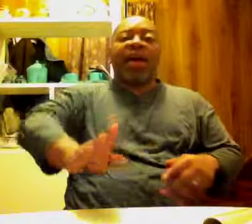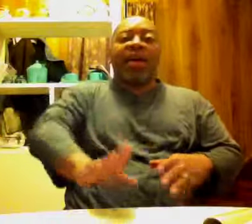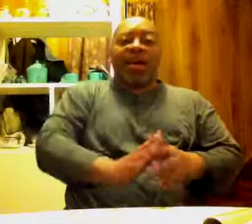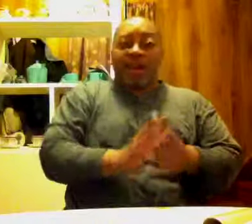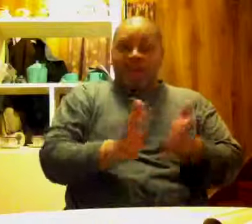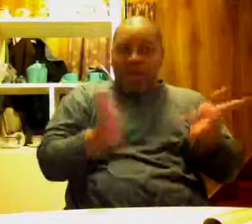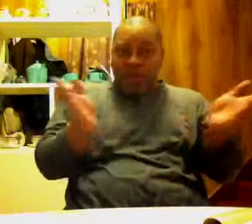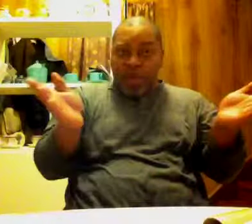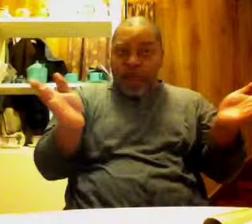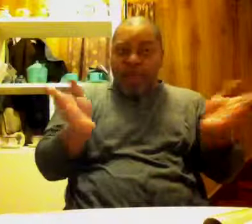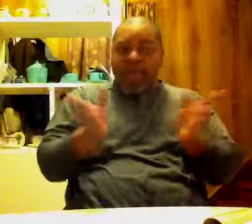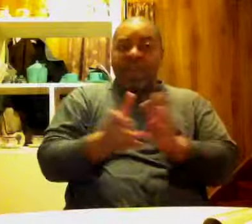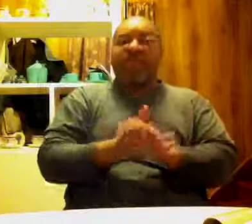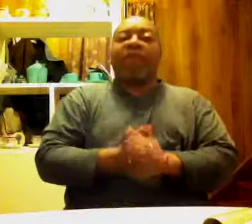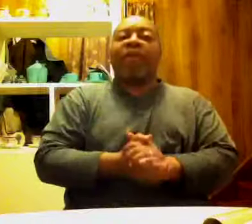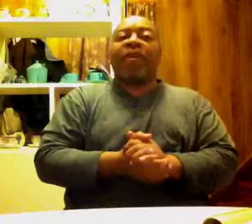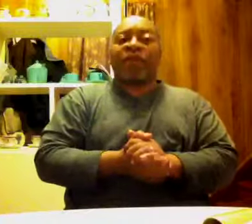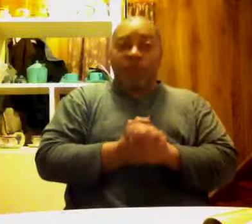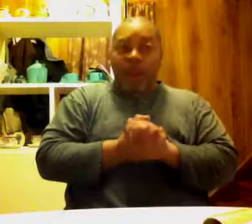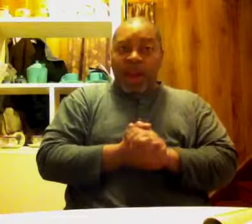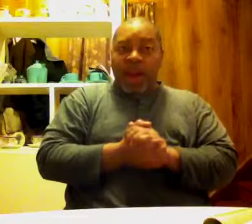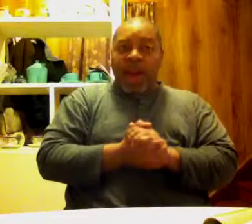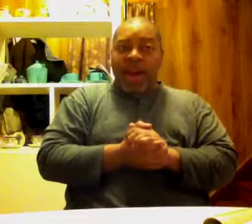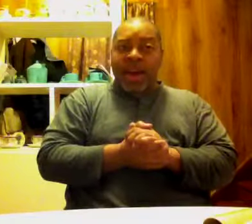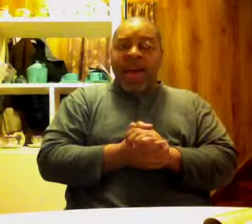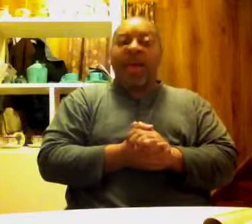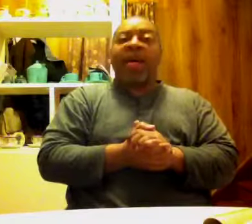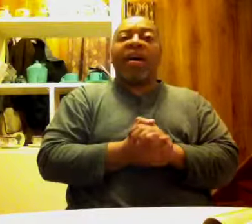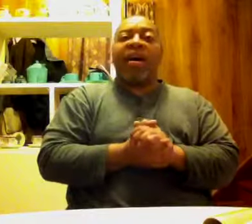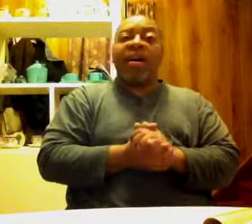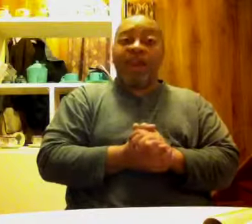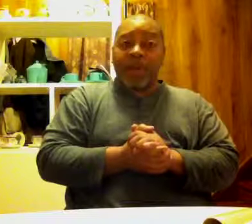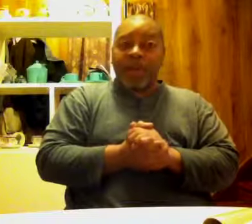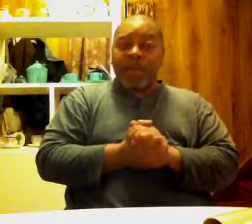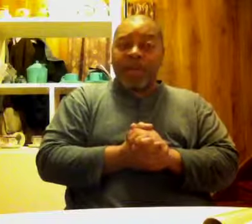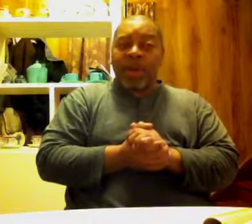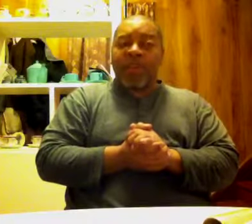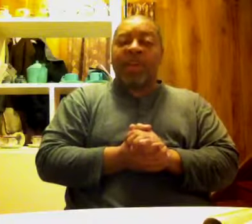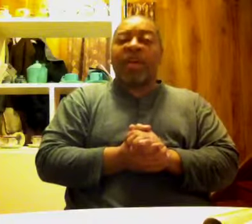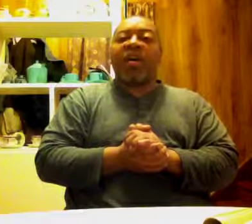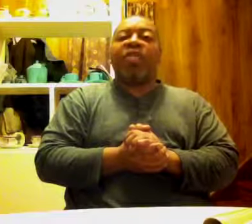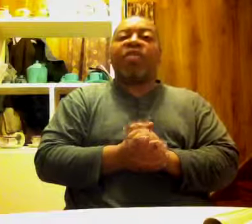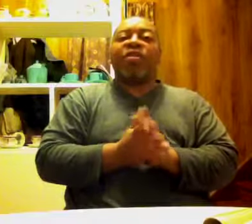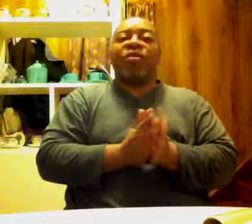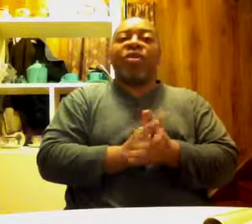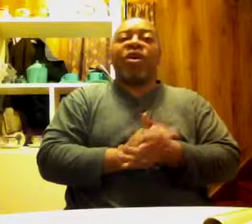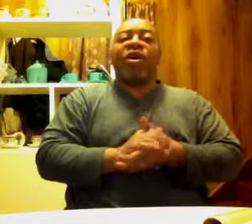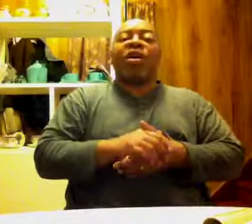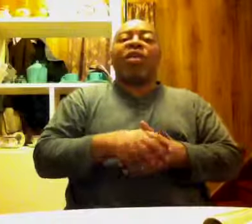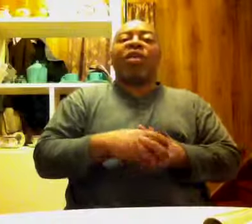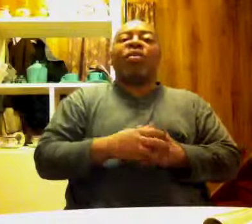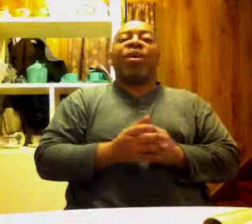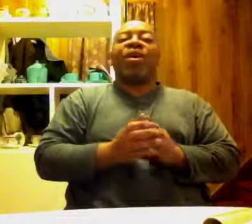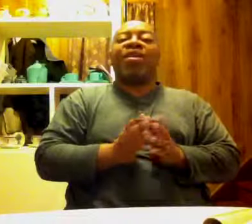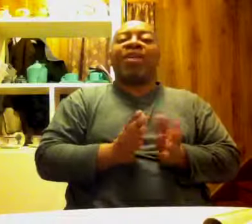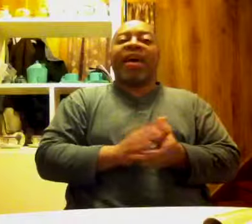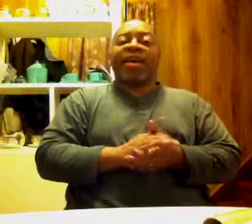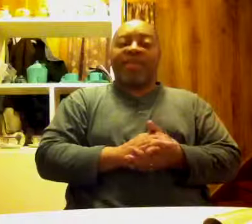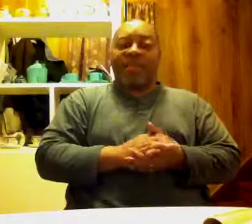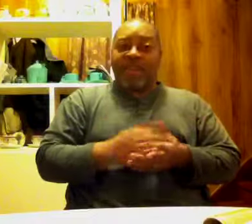uh, if you practice this, I feel it will add, uh, another dimension, uh, to your liquid dance. So